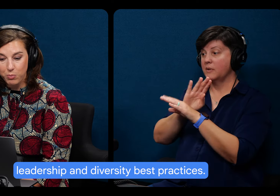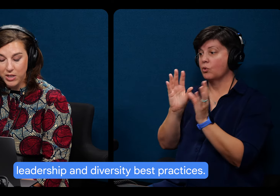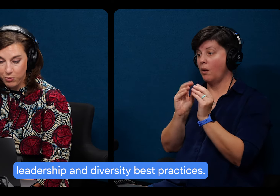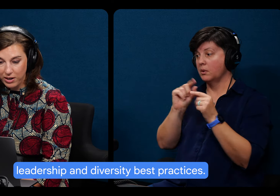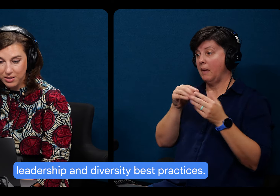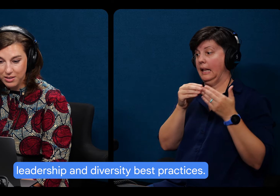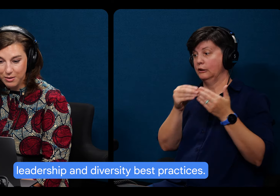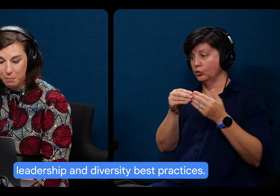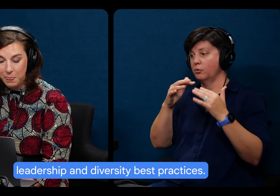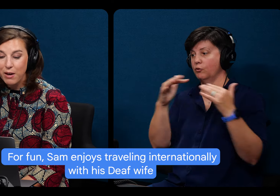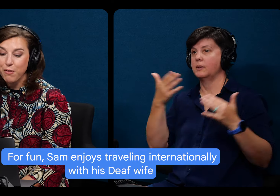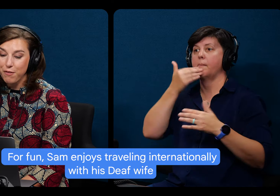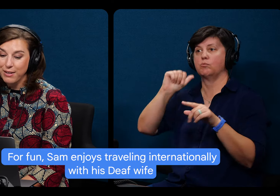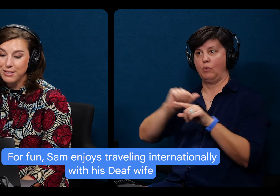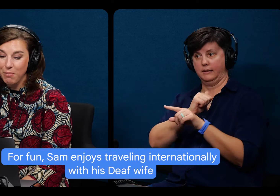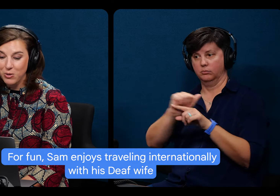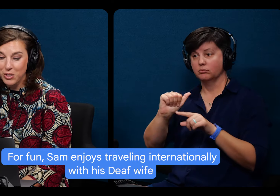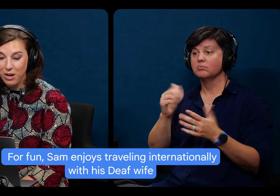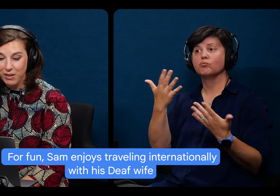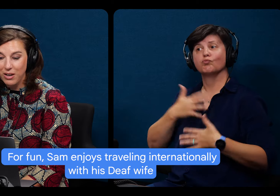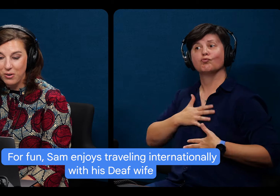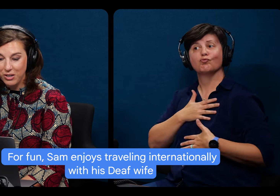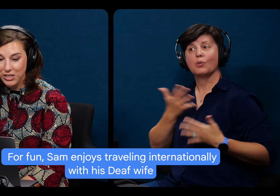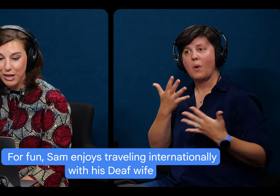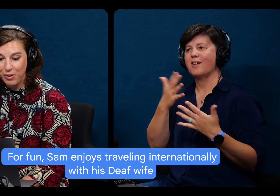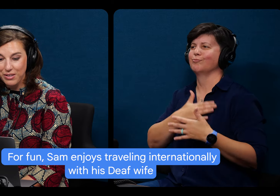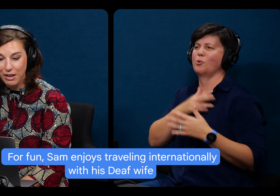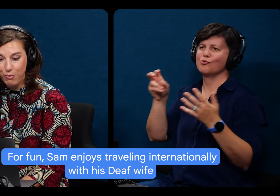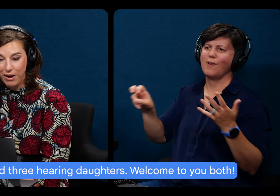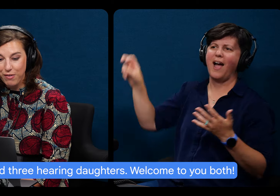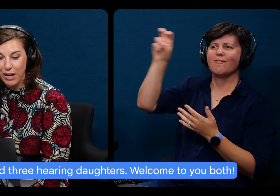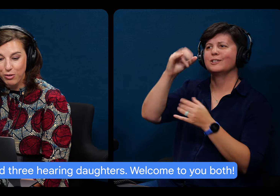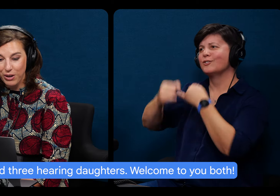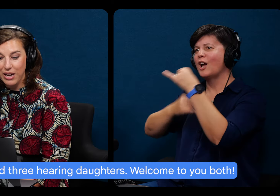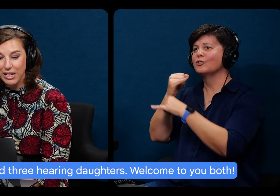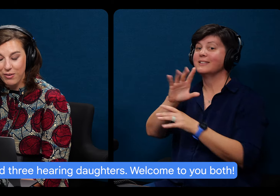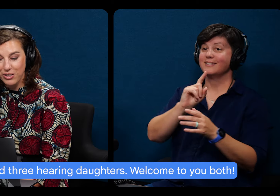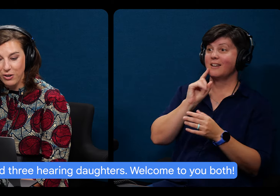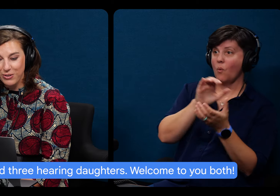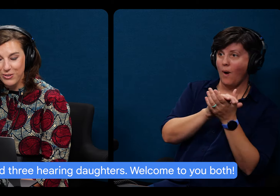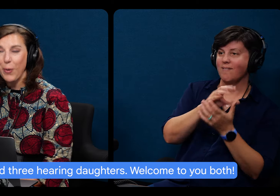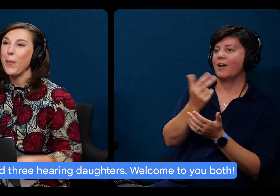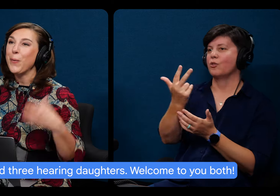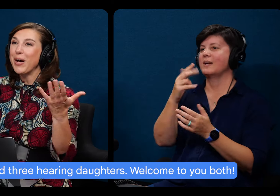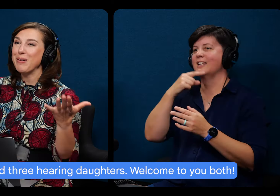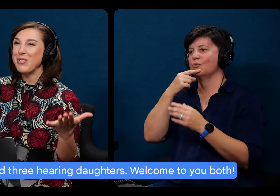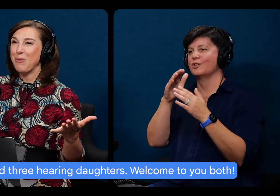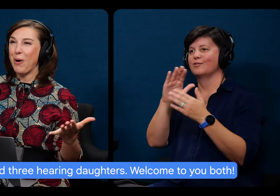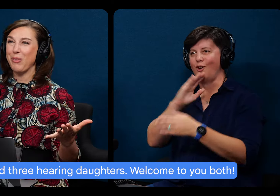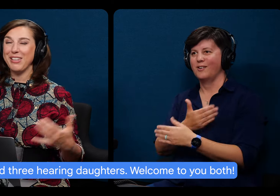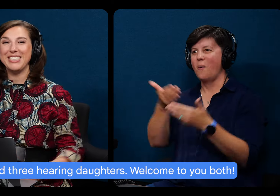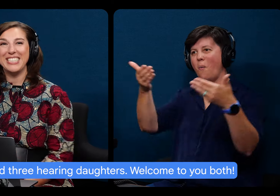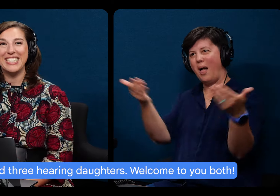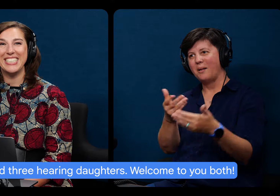best practices. For fun, Sam enjoys traveling internationally with his deaf wife and three hearing daughters. Welcome to